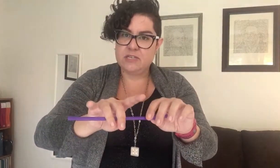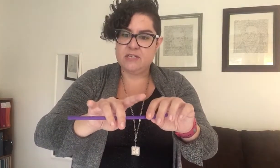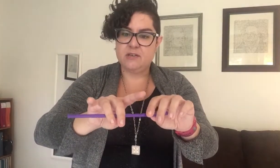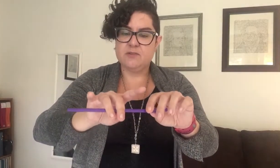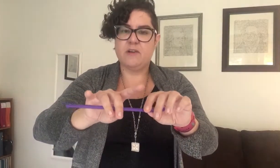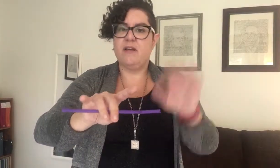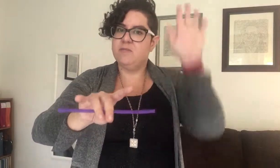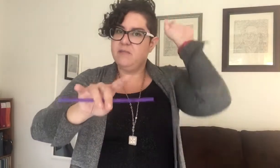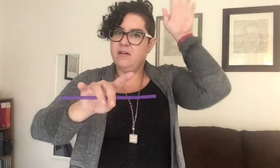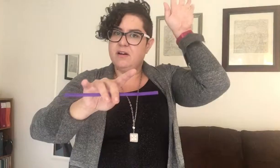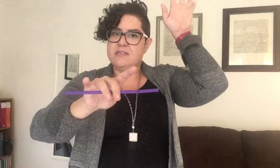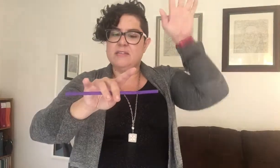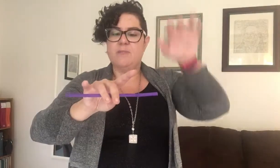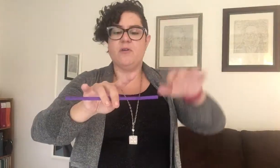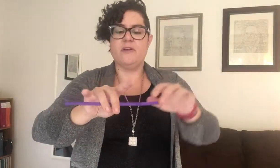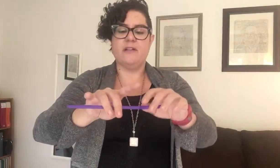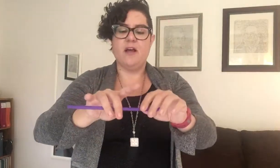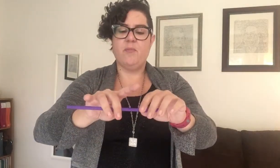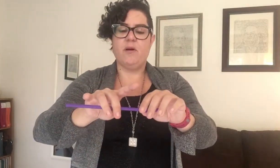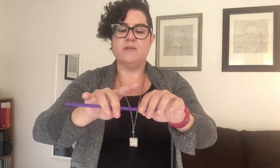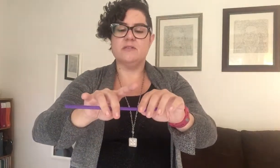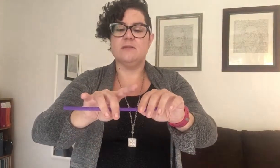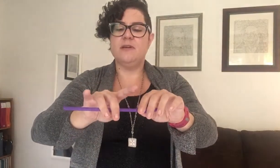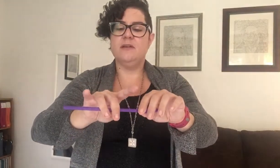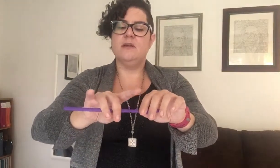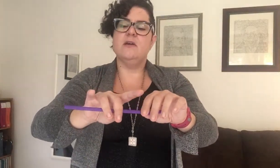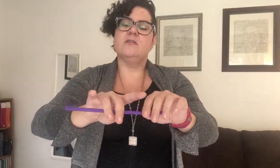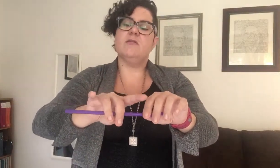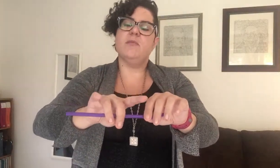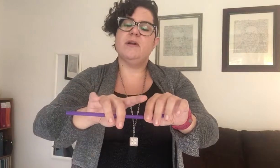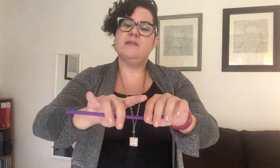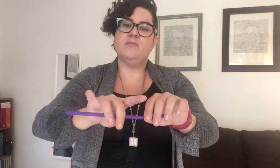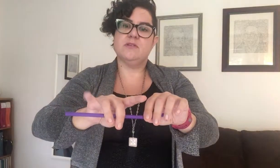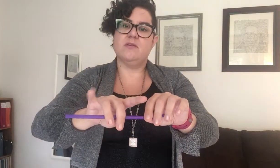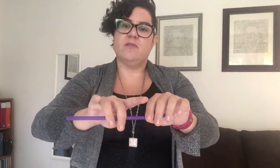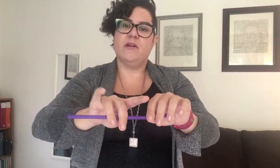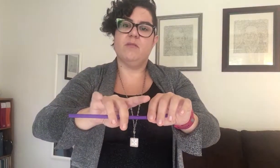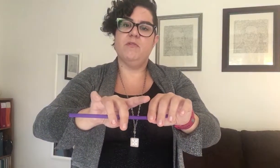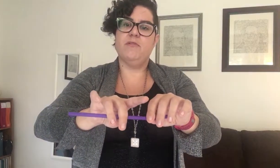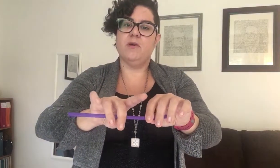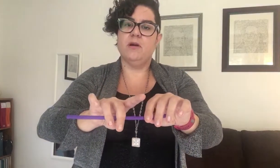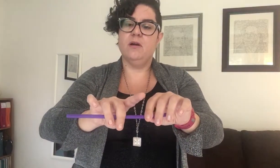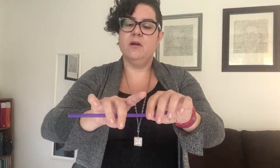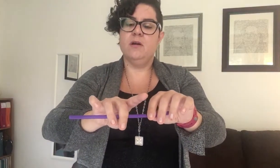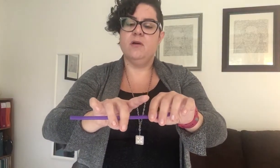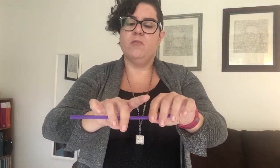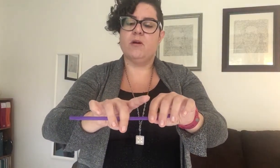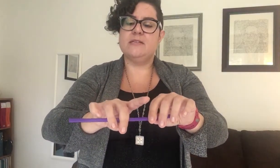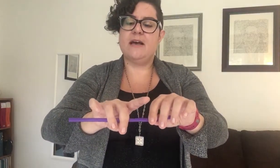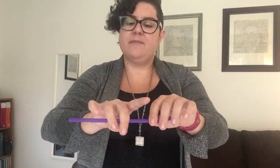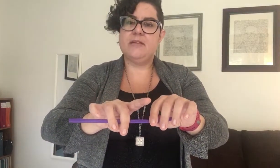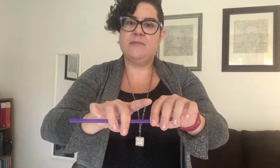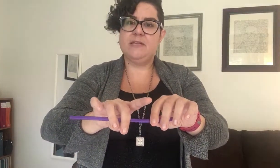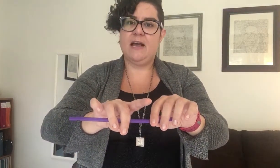ears, right? They're not going to stay perfectly up while they're sleeping. So our bunny, we're gonna start with finger number four. We're going to tap, tap, tap